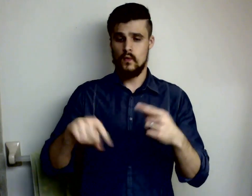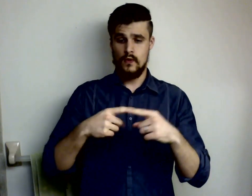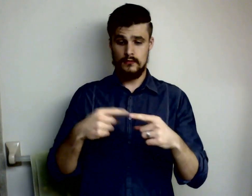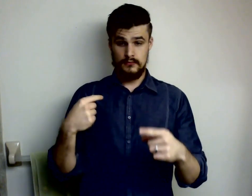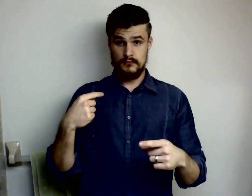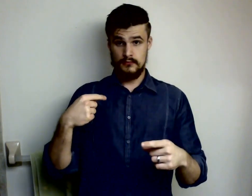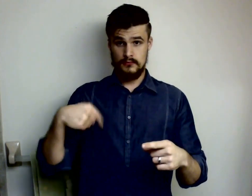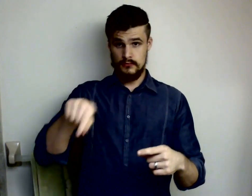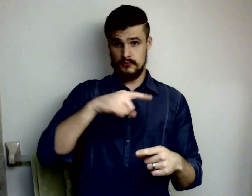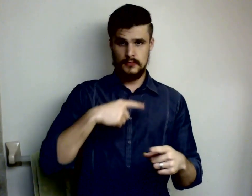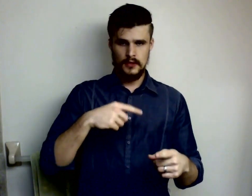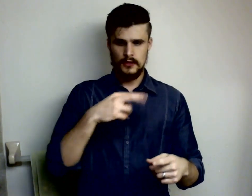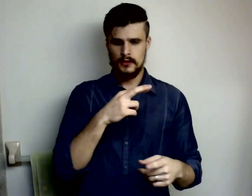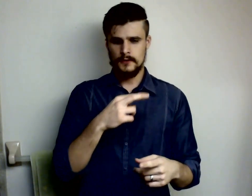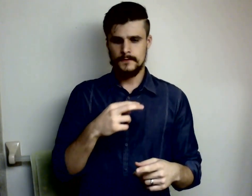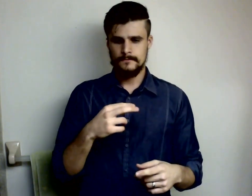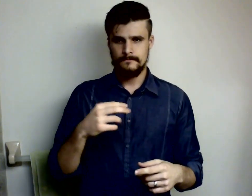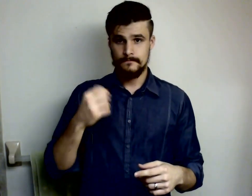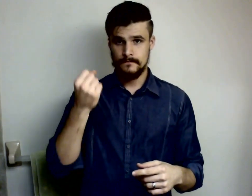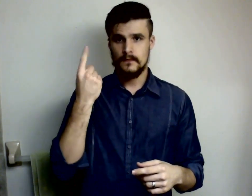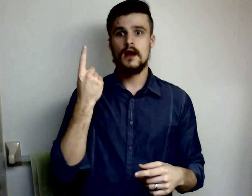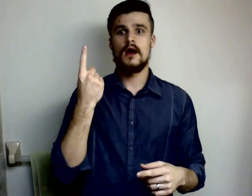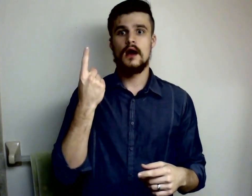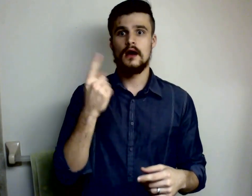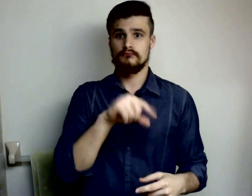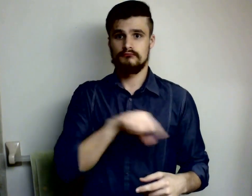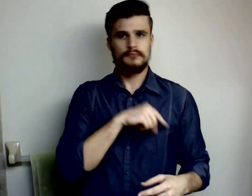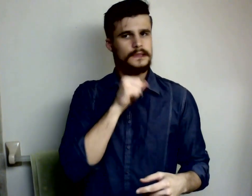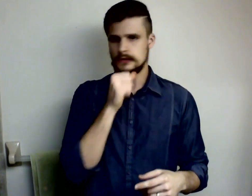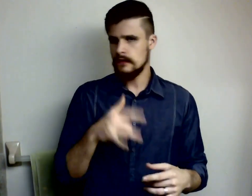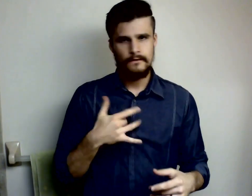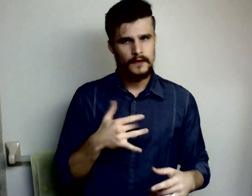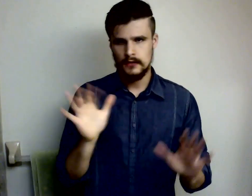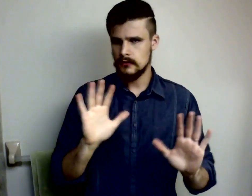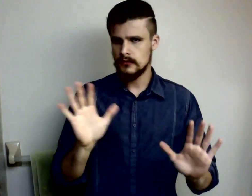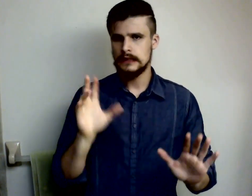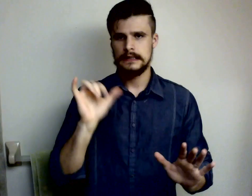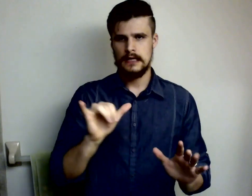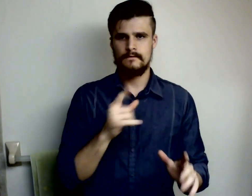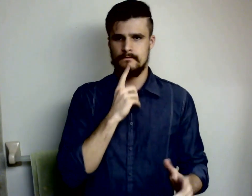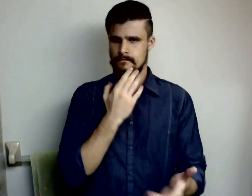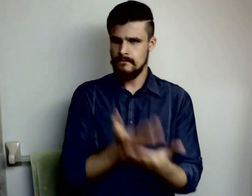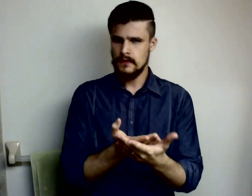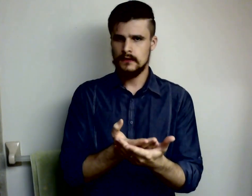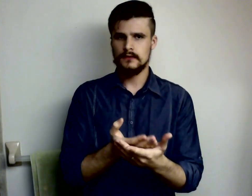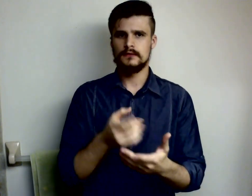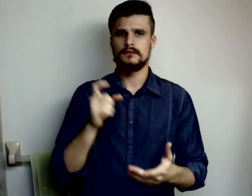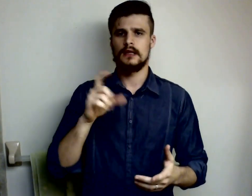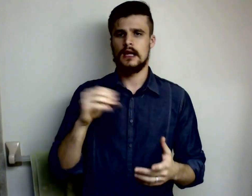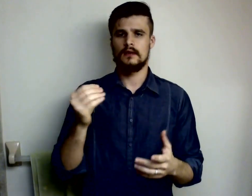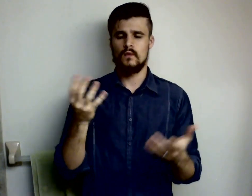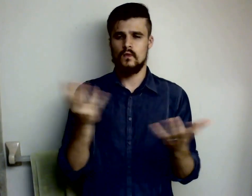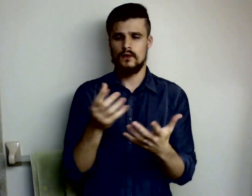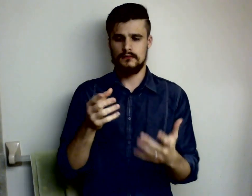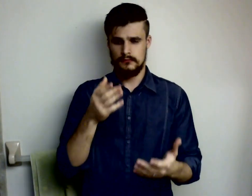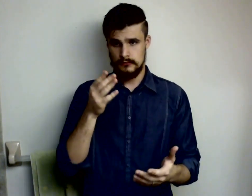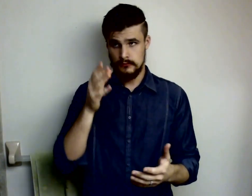sentence it is actually a description of what you objectively are as defined by god himself a criminal